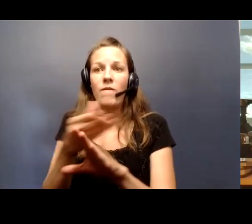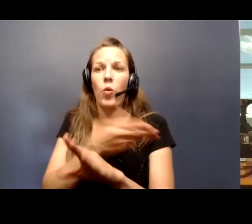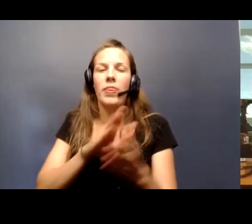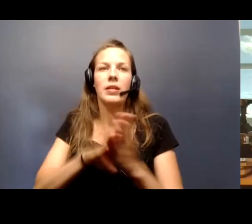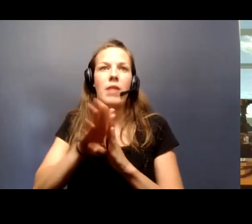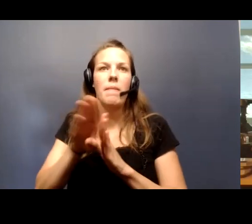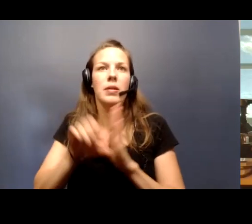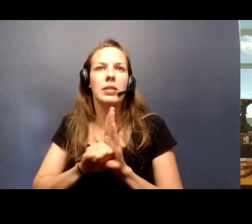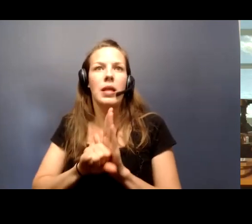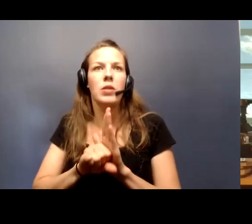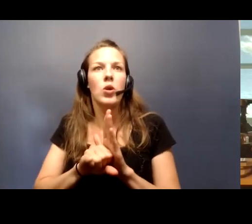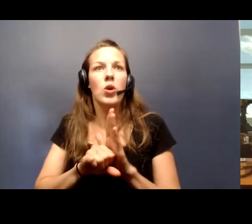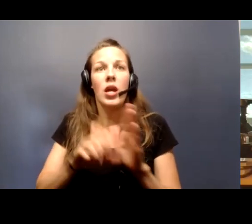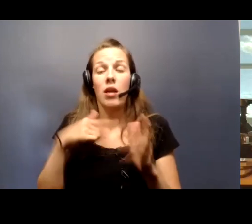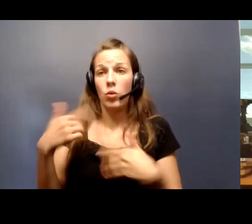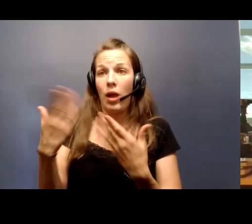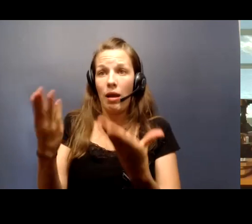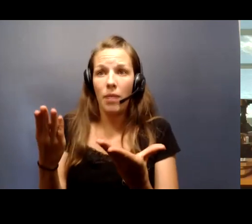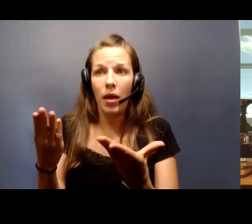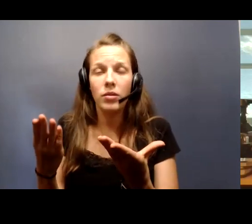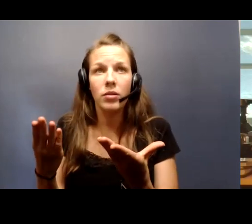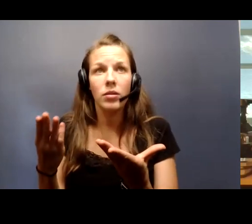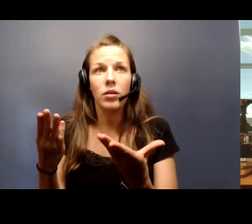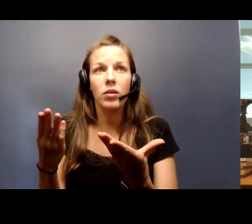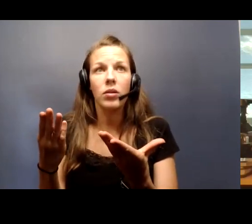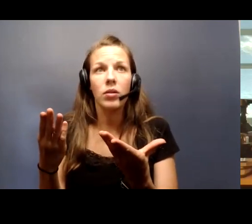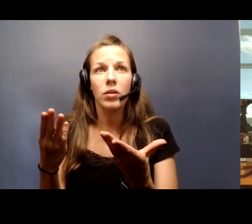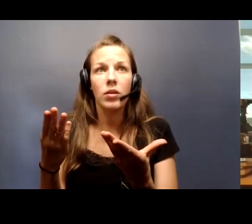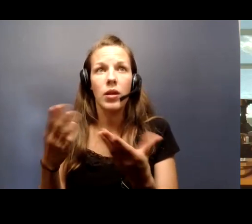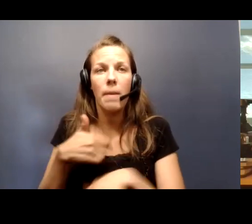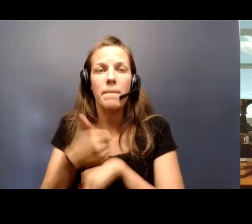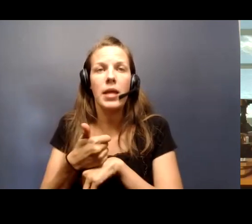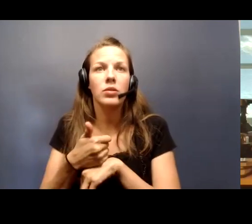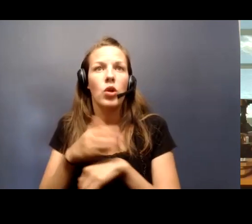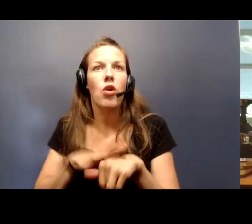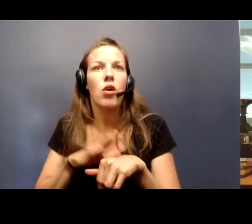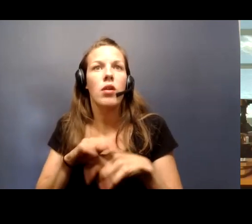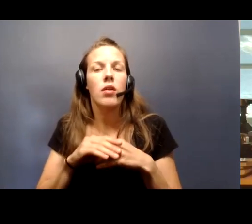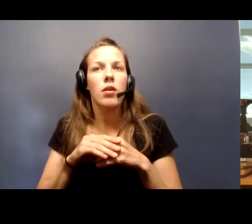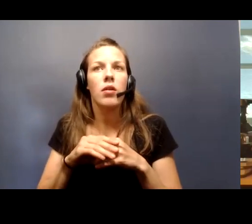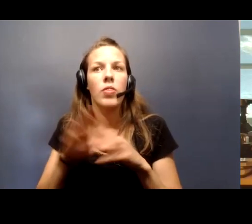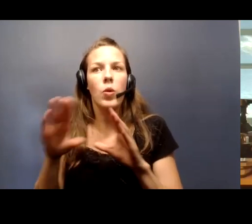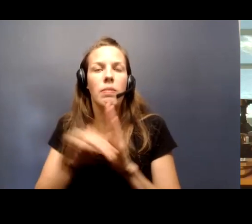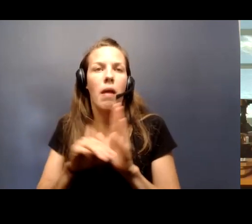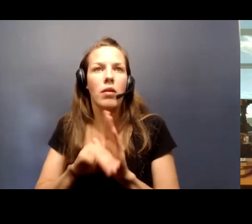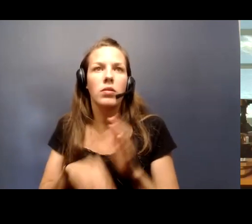And so our original recommendations were largely based on those models.